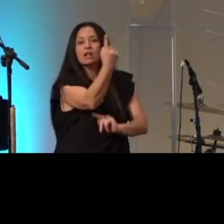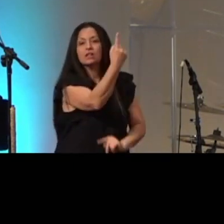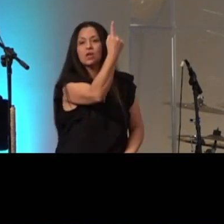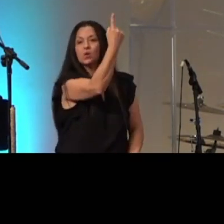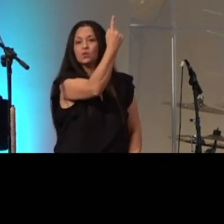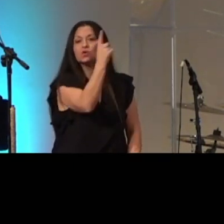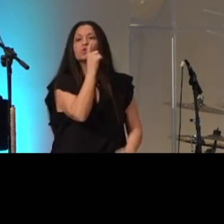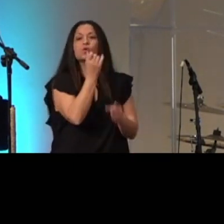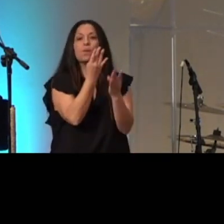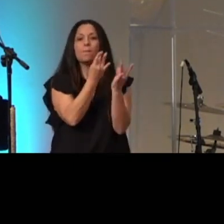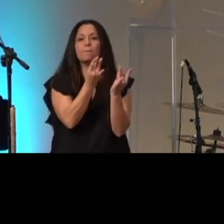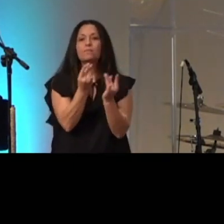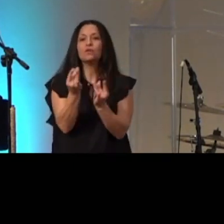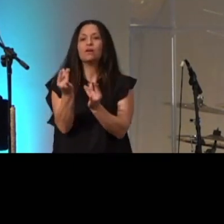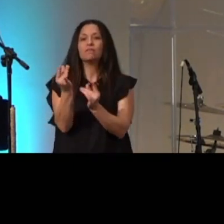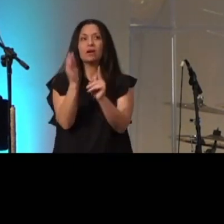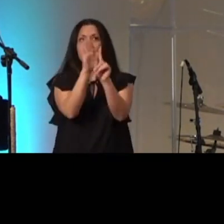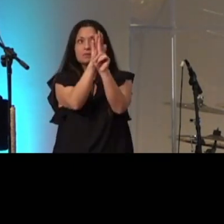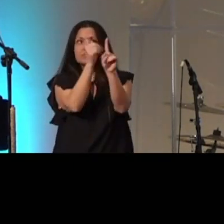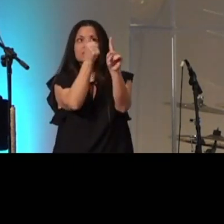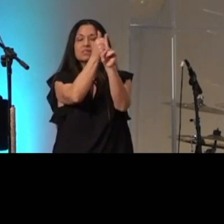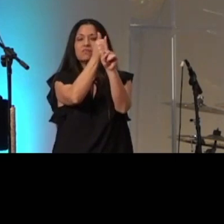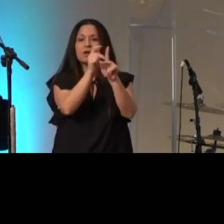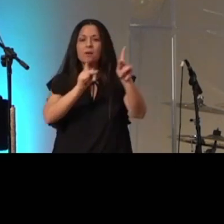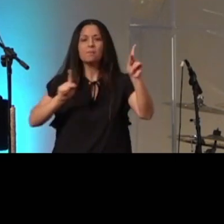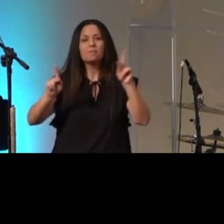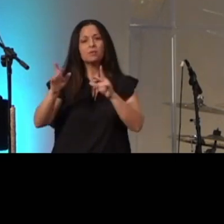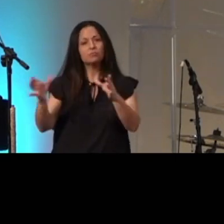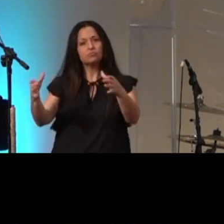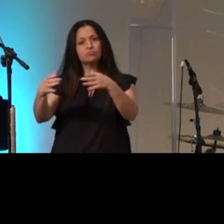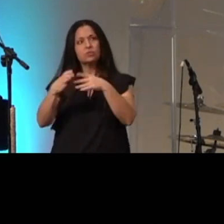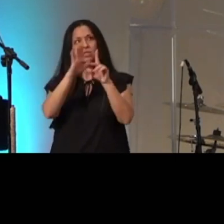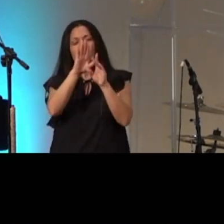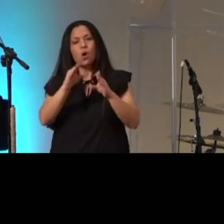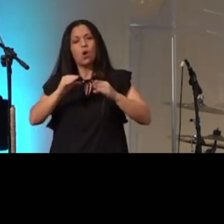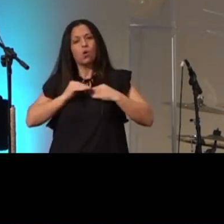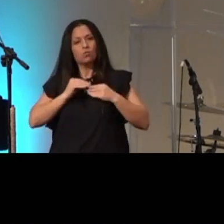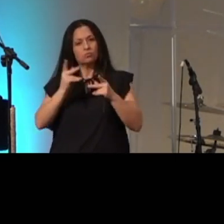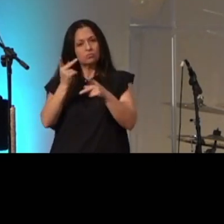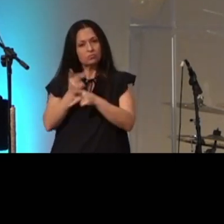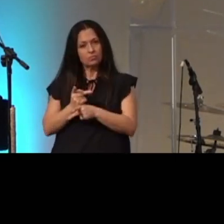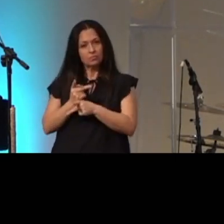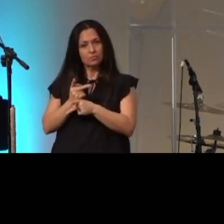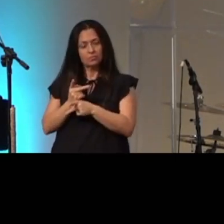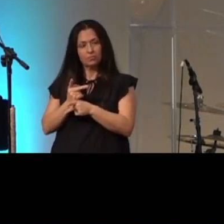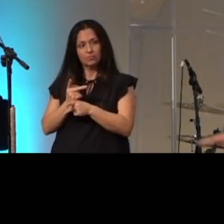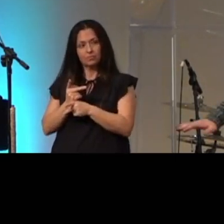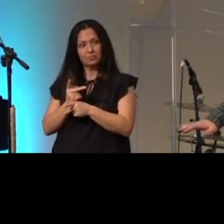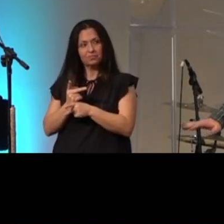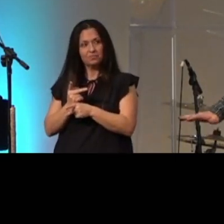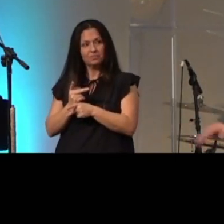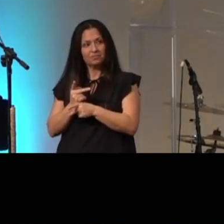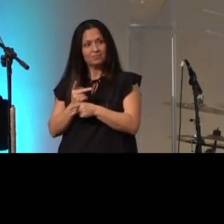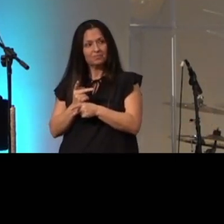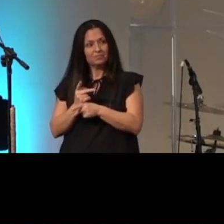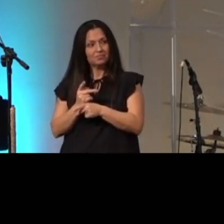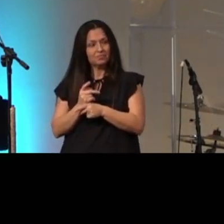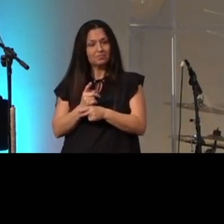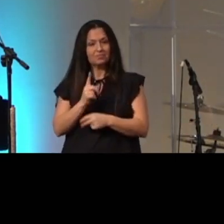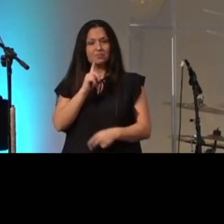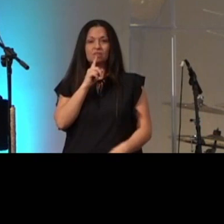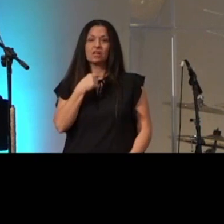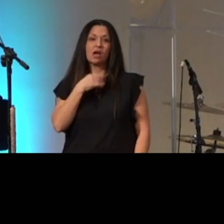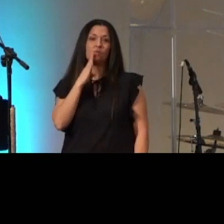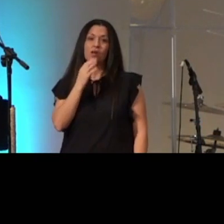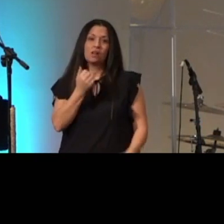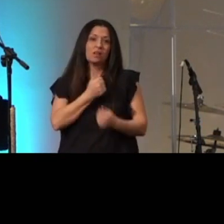for himself a people for his own possession I don't want it to happen matter of fact I never I love to never get a message like